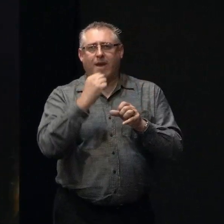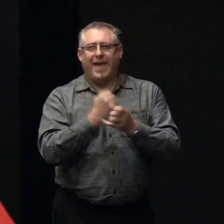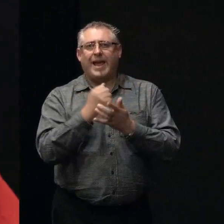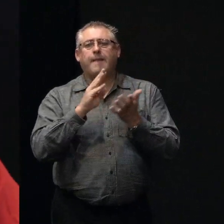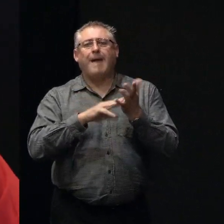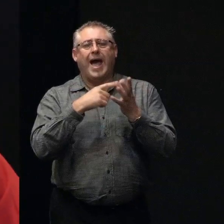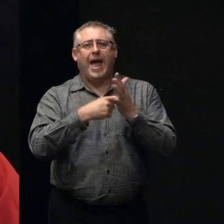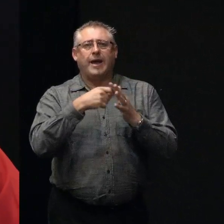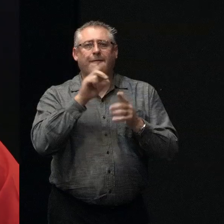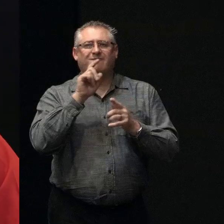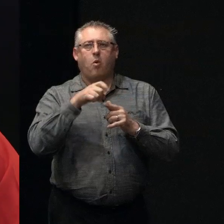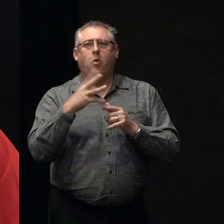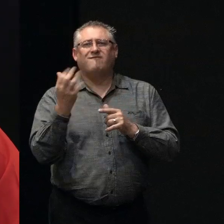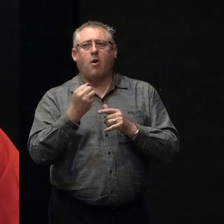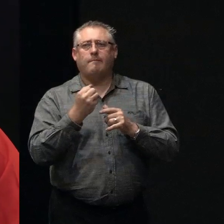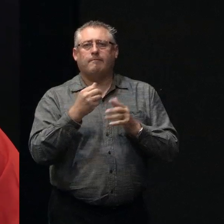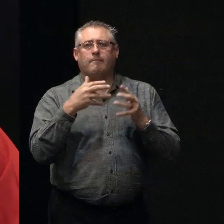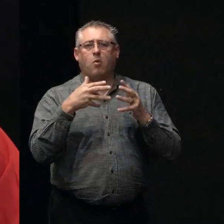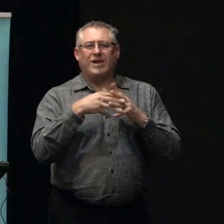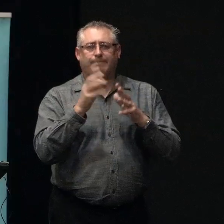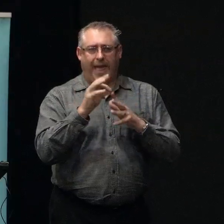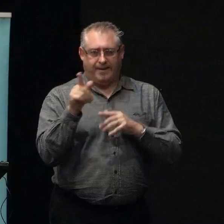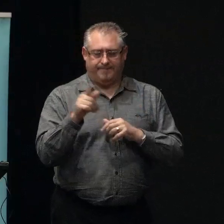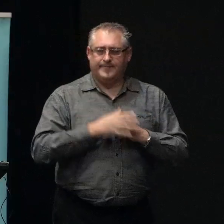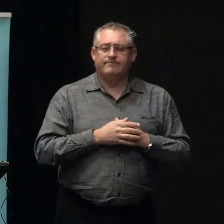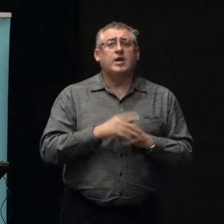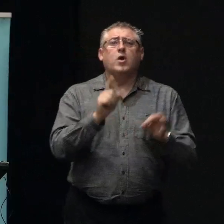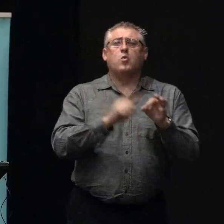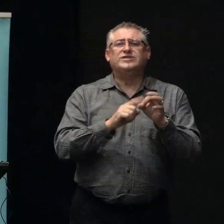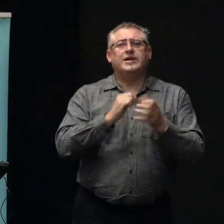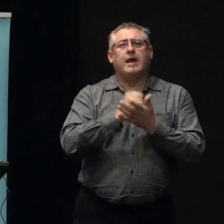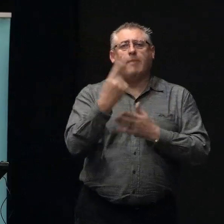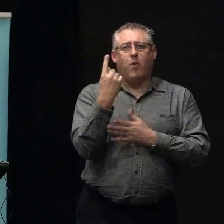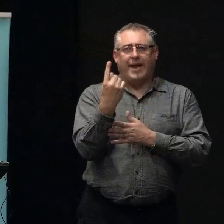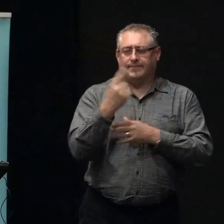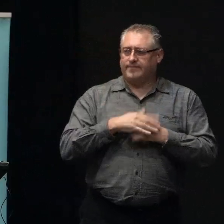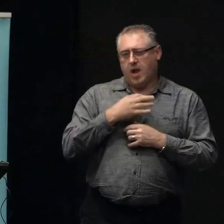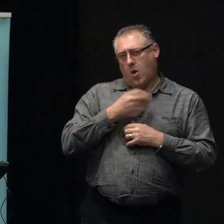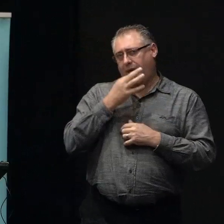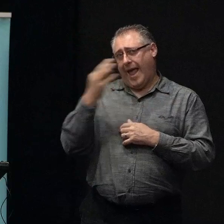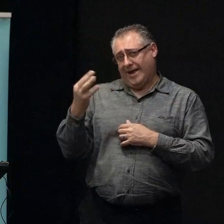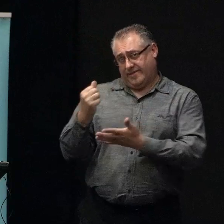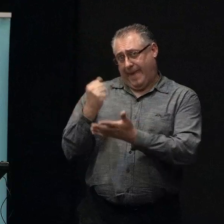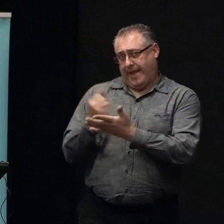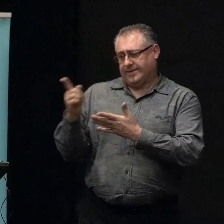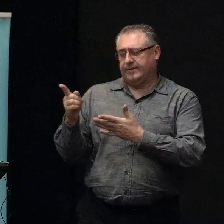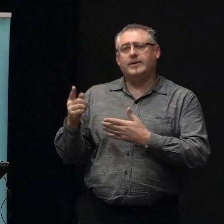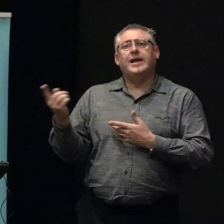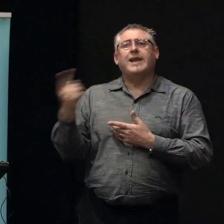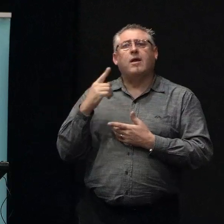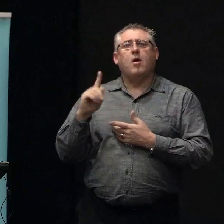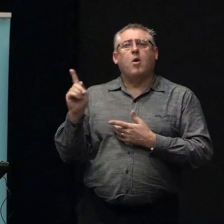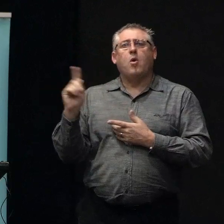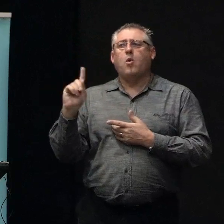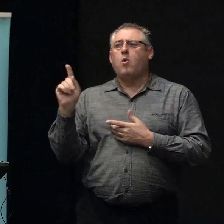Westpac. So, look, I thought question number one, I'd ask it of the banks and tell us what are they